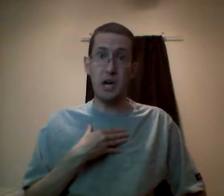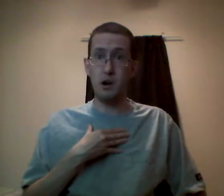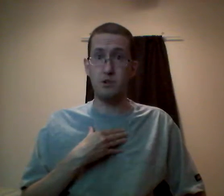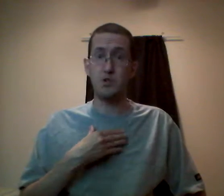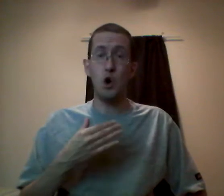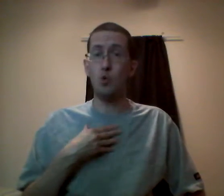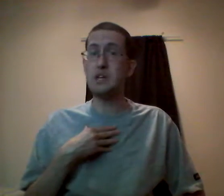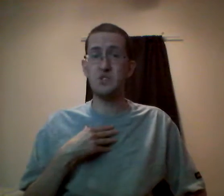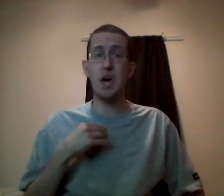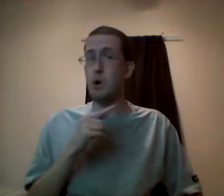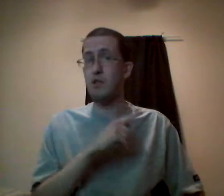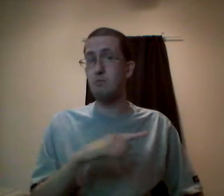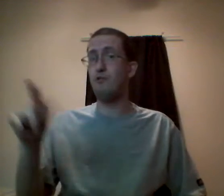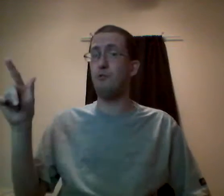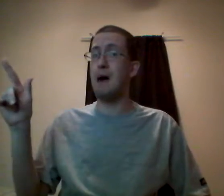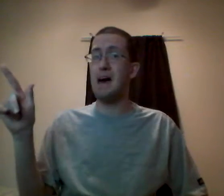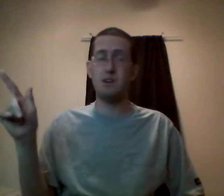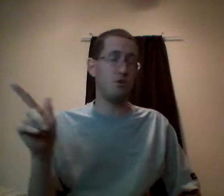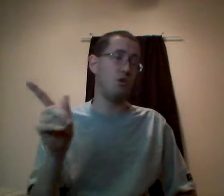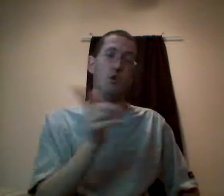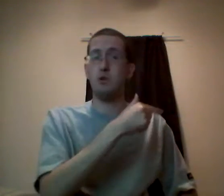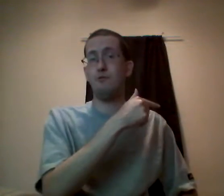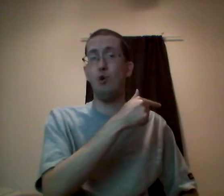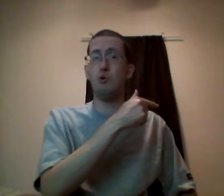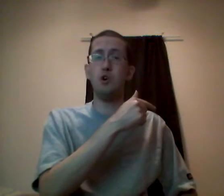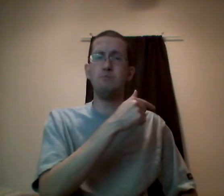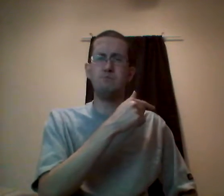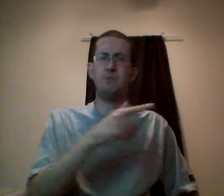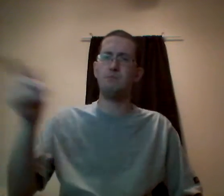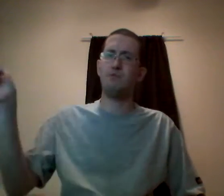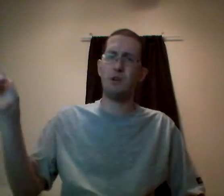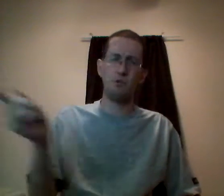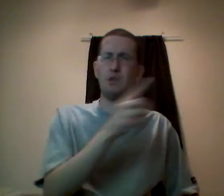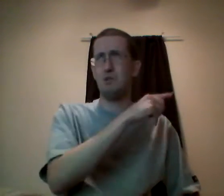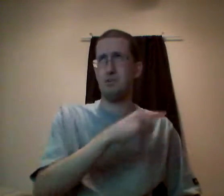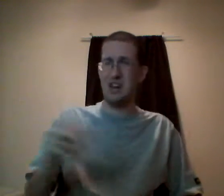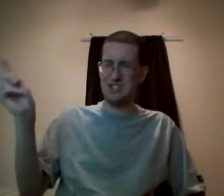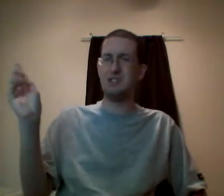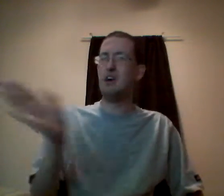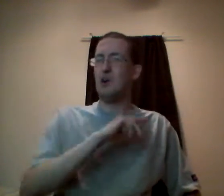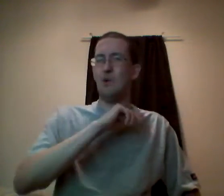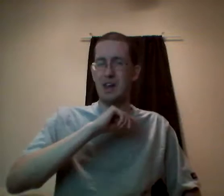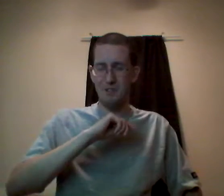the characters. We say whether they move back or forward. I feel like I'm doing it in wrong direction. Whatever.